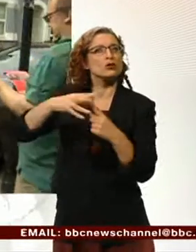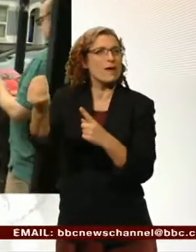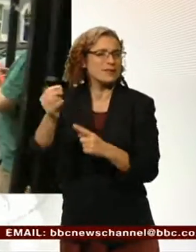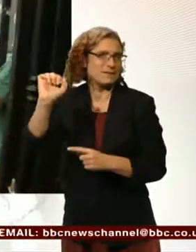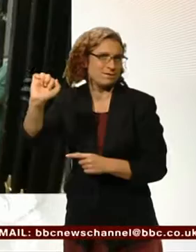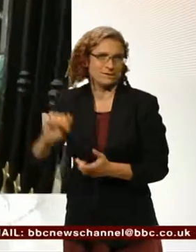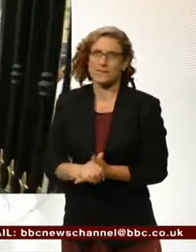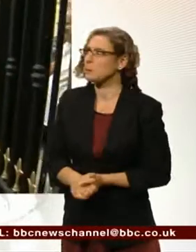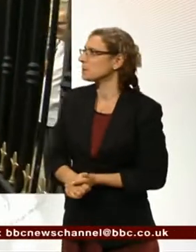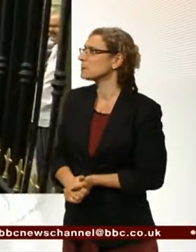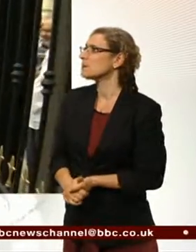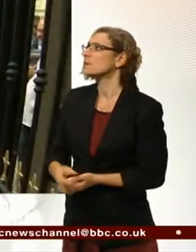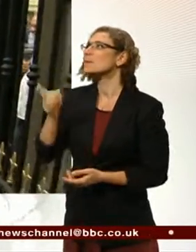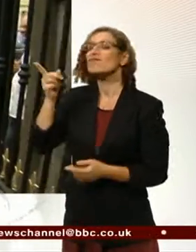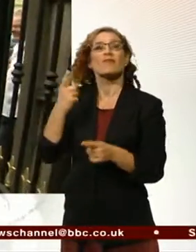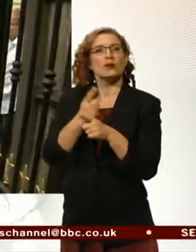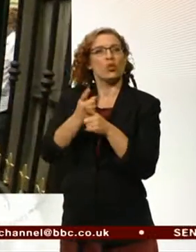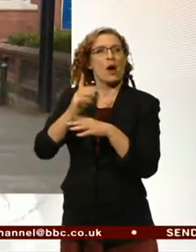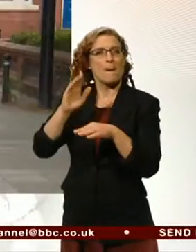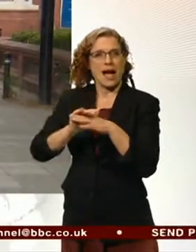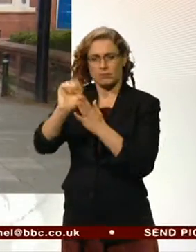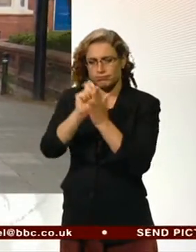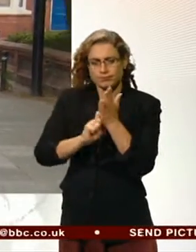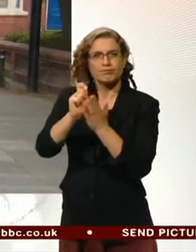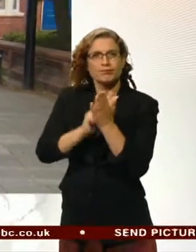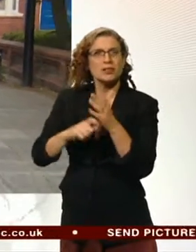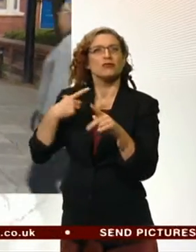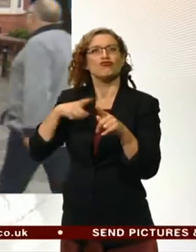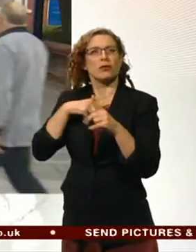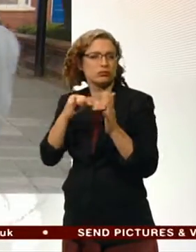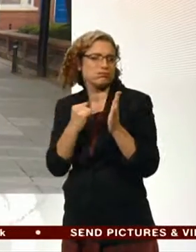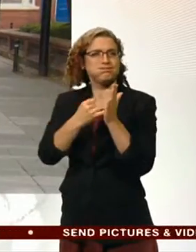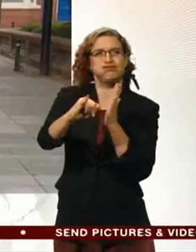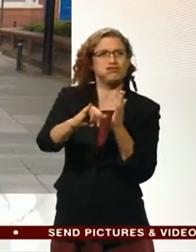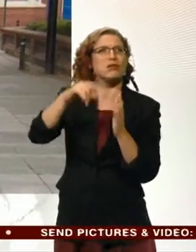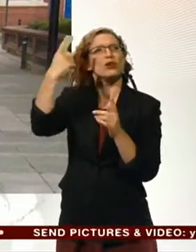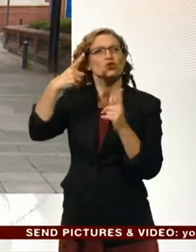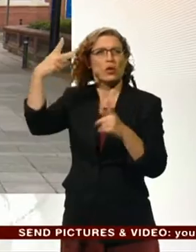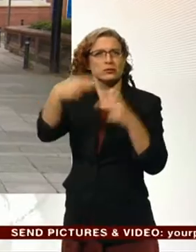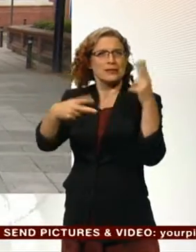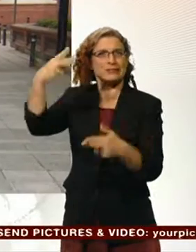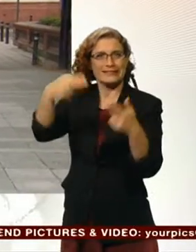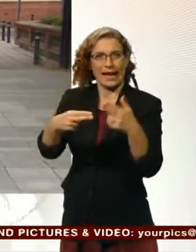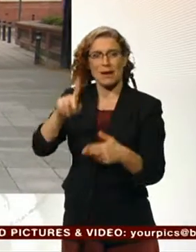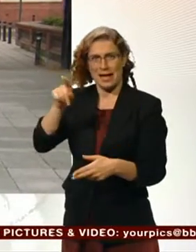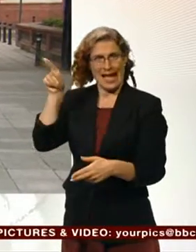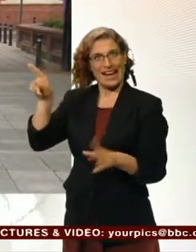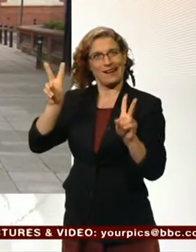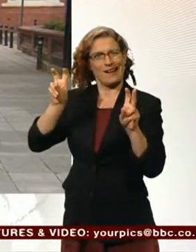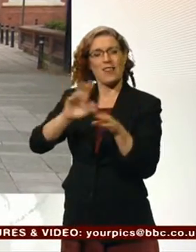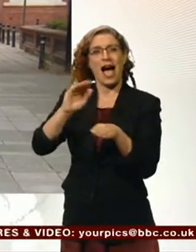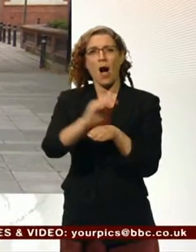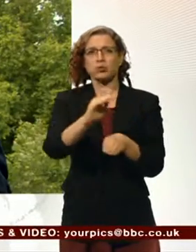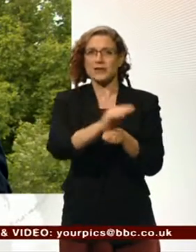a speech about policy opposing austerity, spending more money. The outsider who so worries the other candidates.